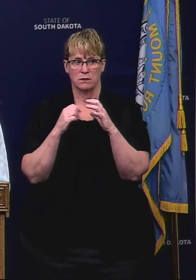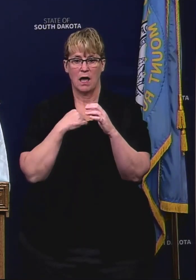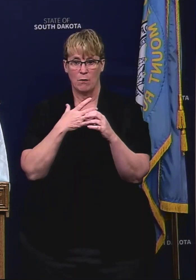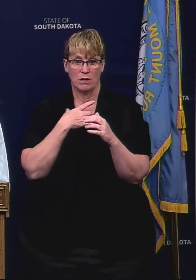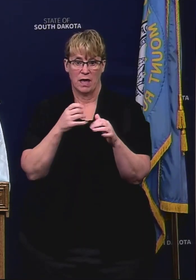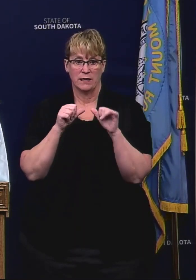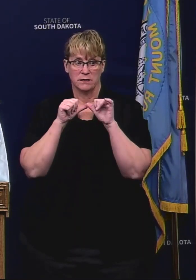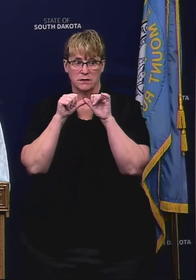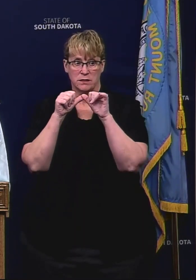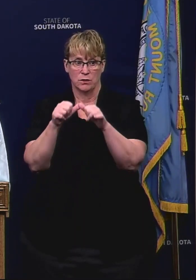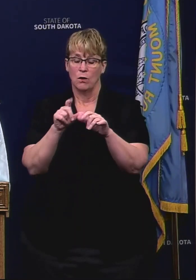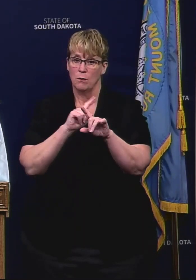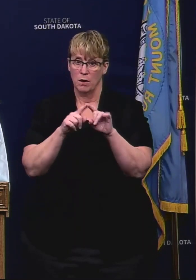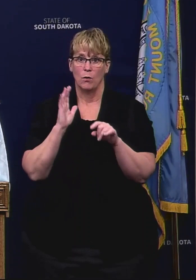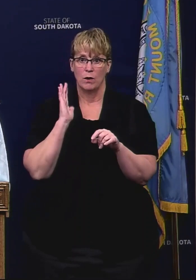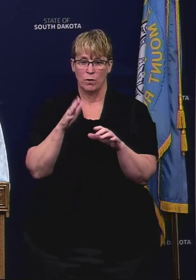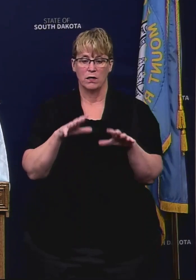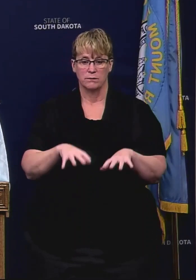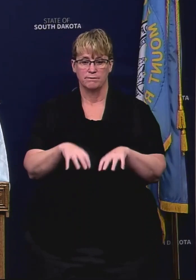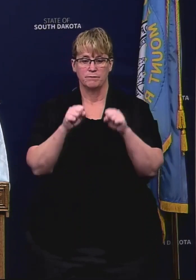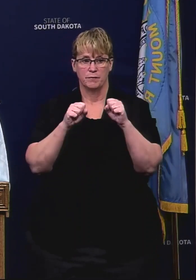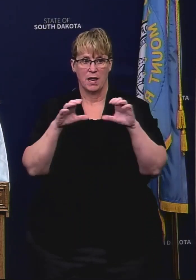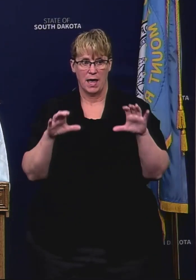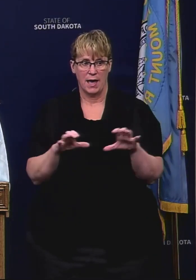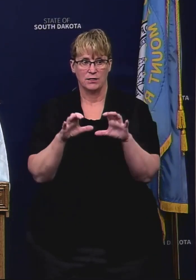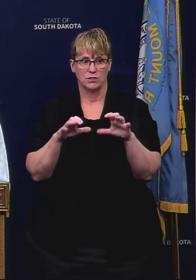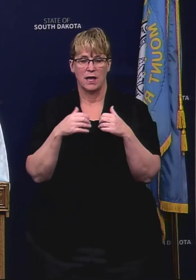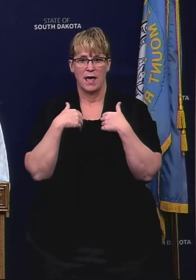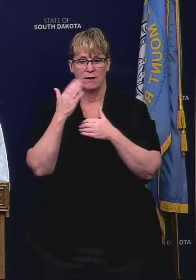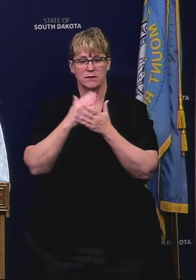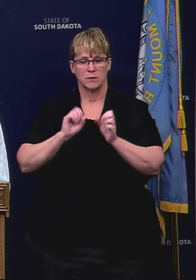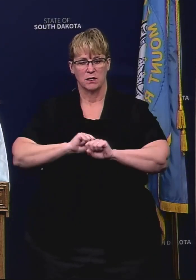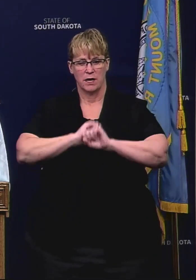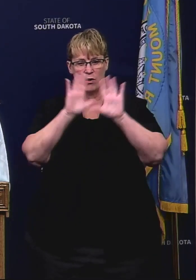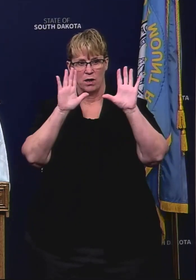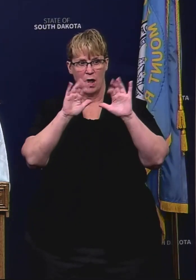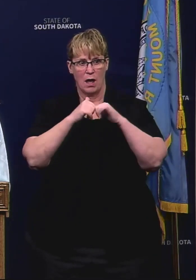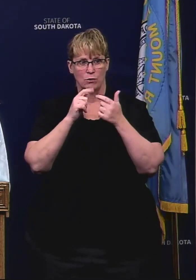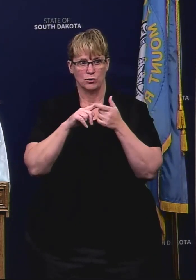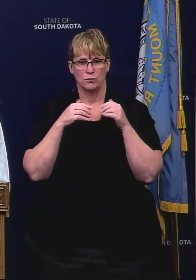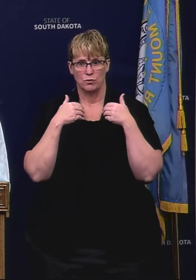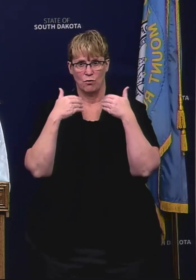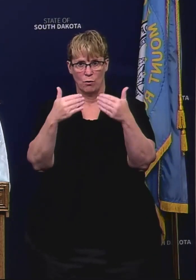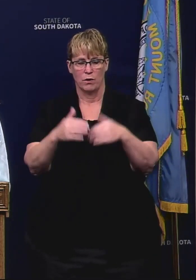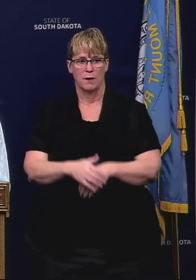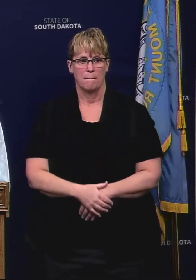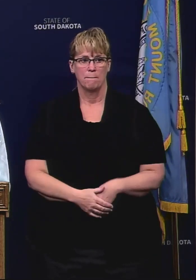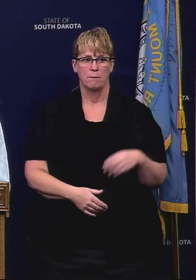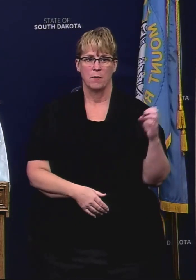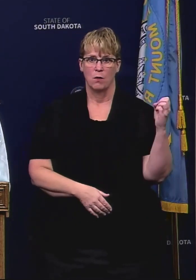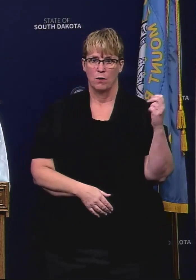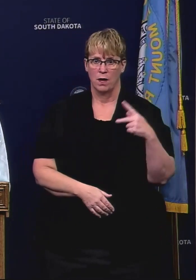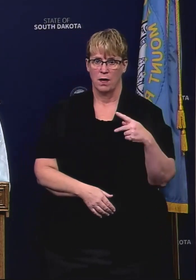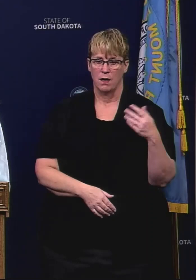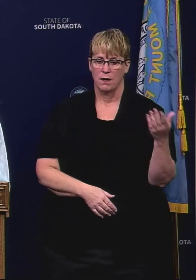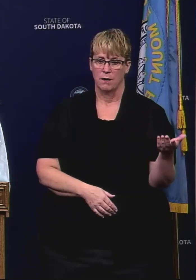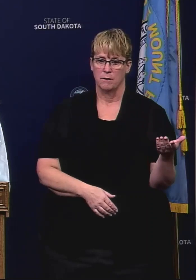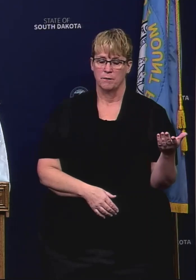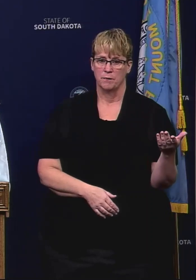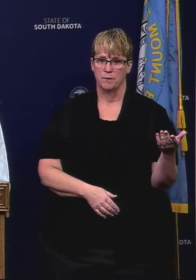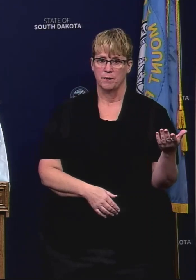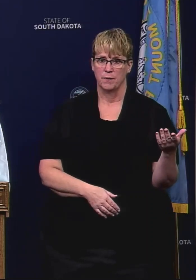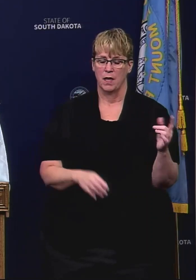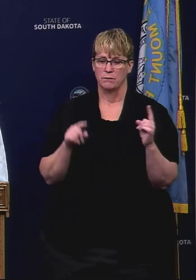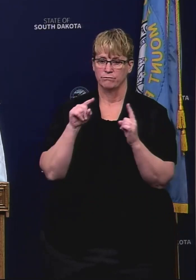be ongoing but we will be taking action so that we can get some clarity as to how move forward. Okay and then on a totally